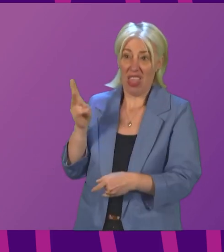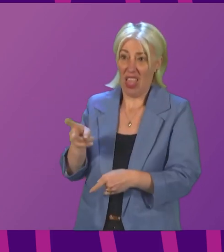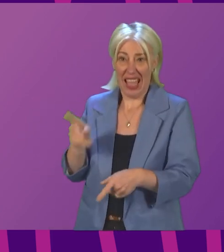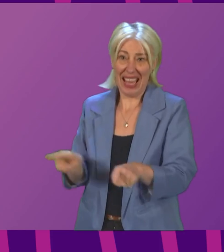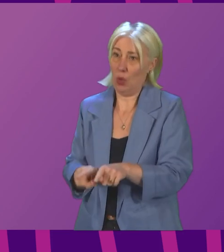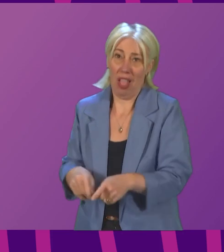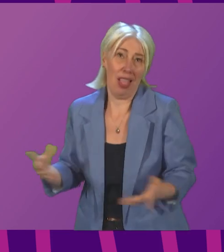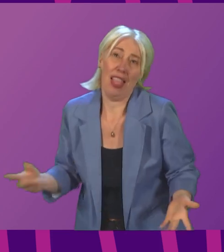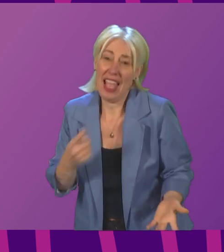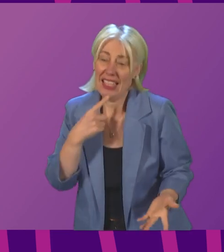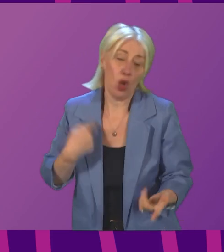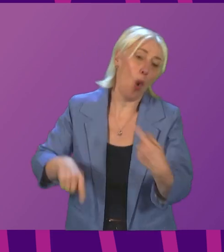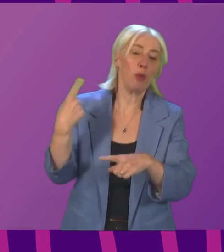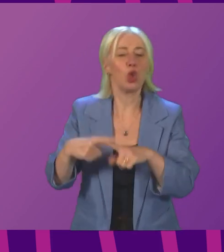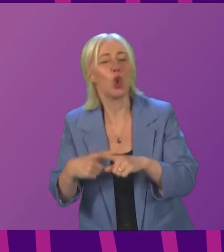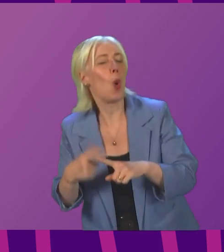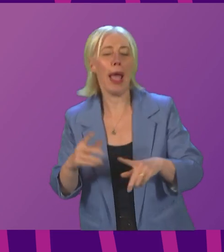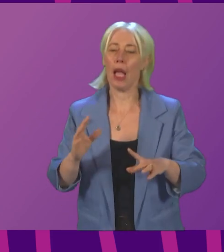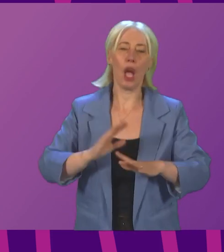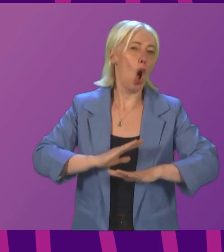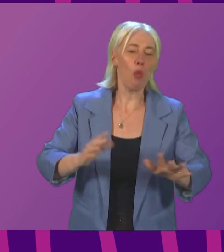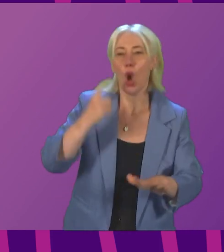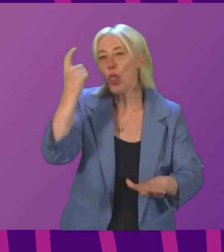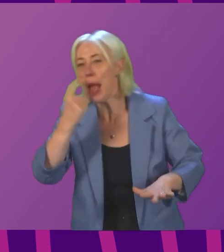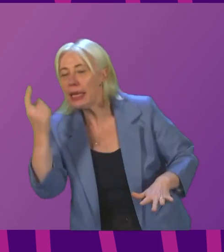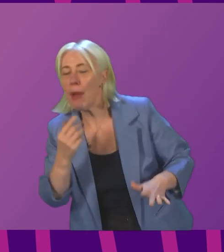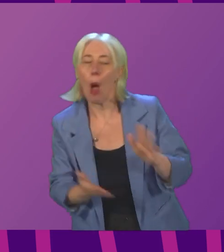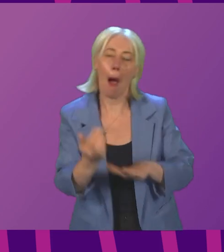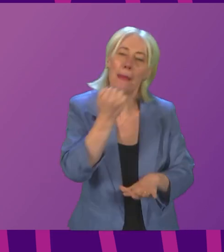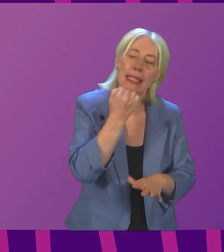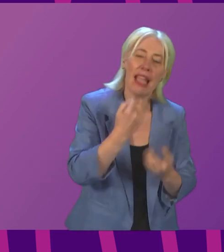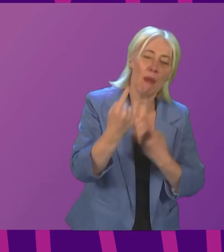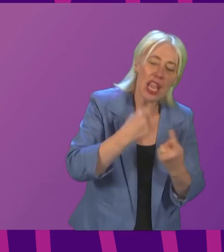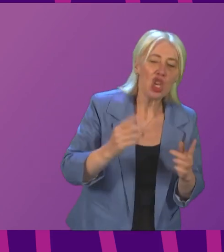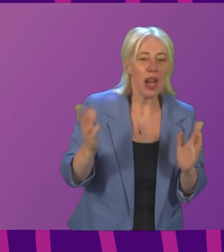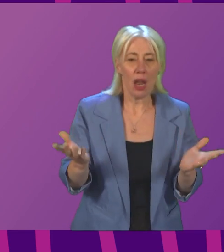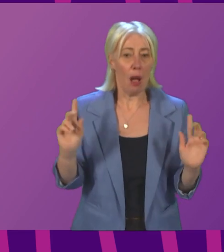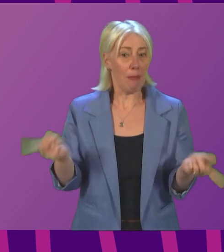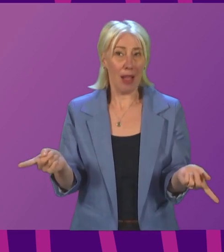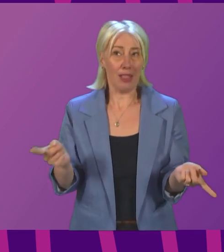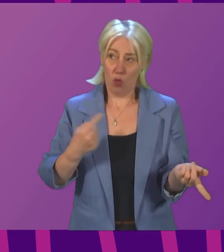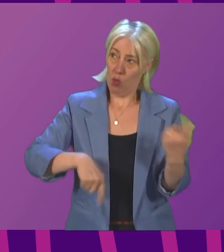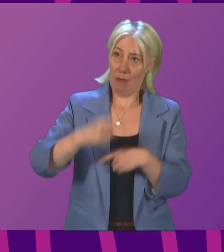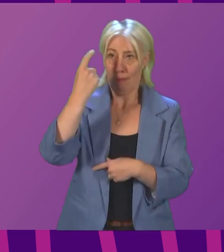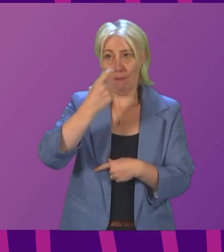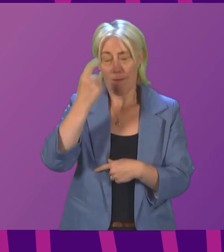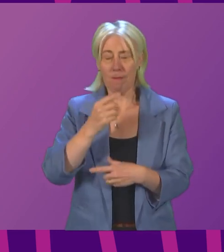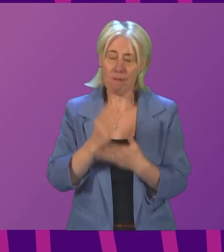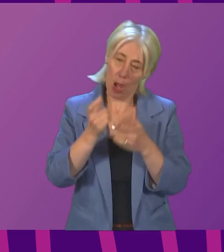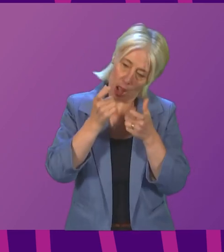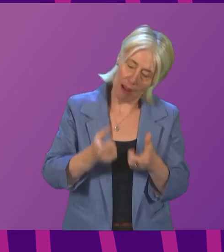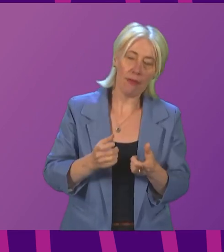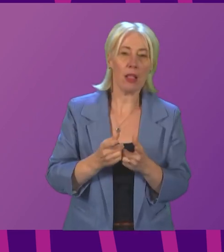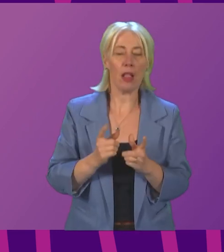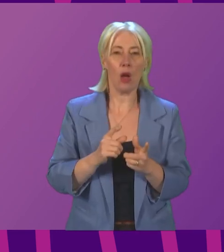said that we were acting too quickly, that we weren't taking account of the up-to-date data. We have decided to consider this carefully, to take